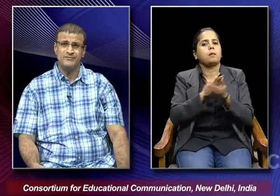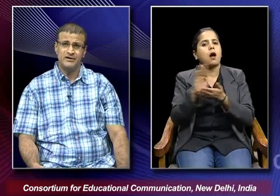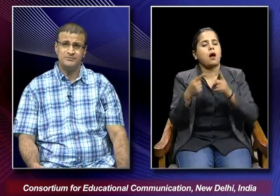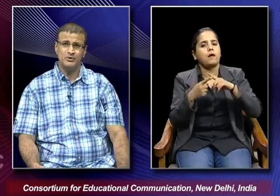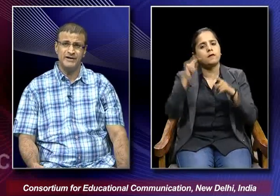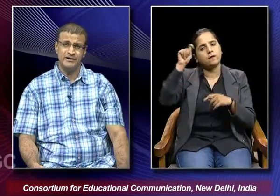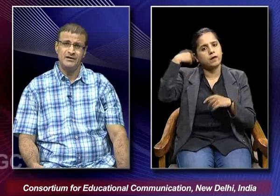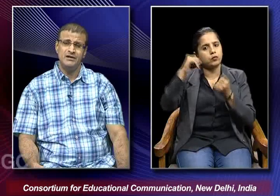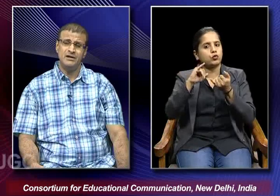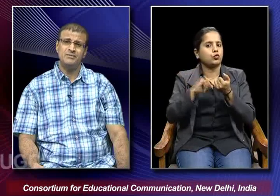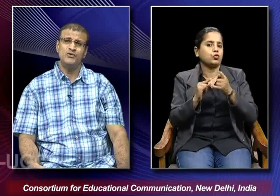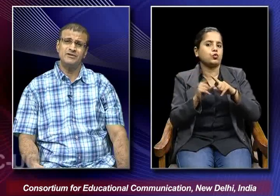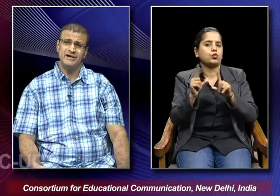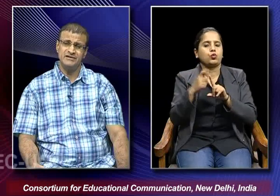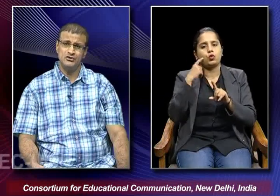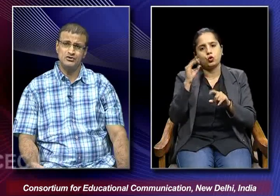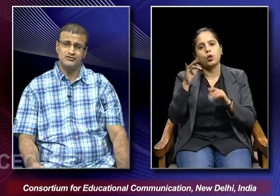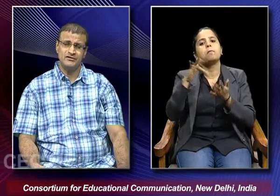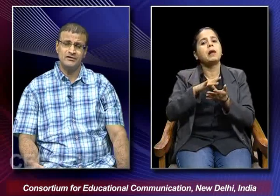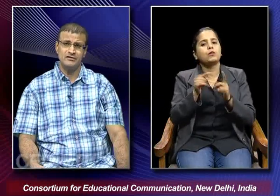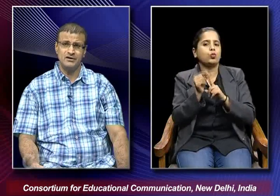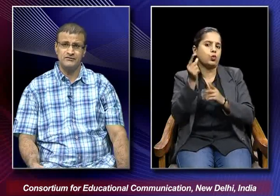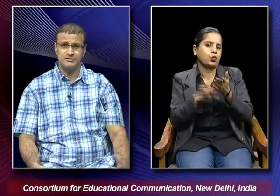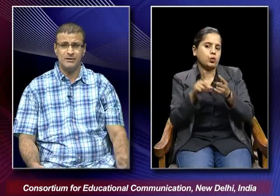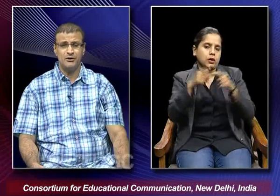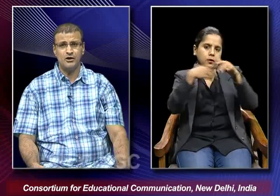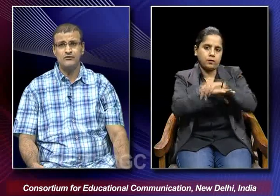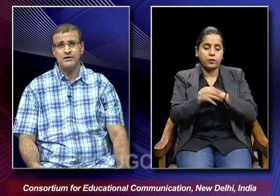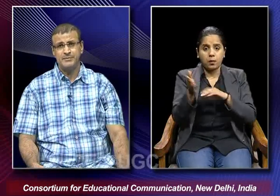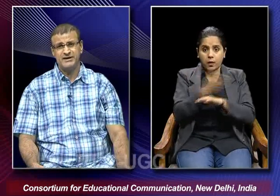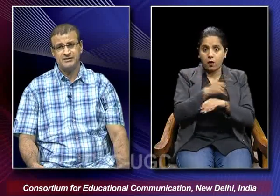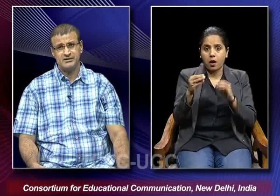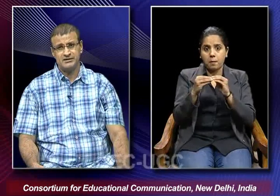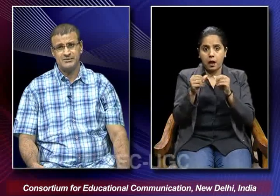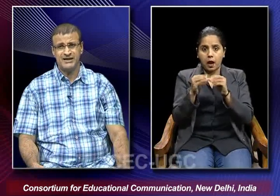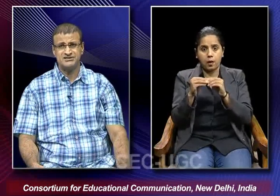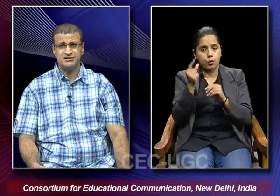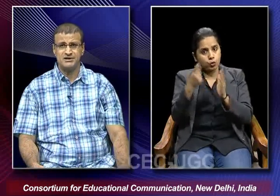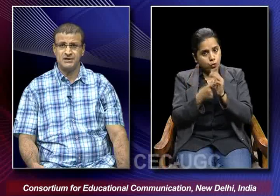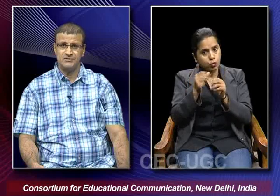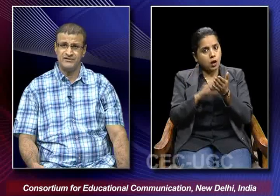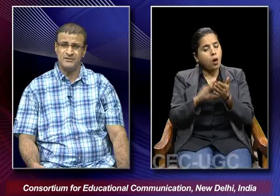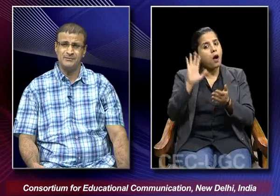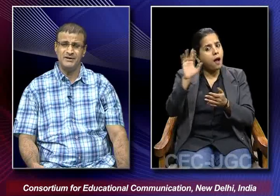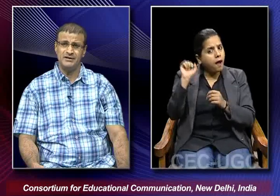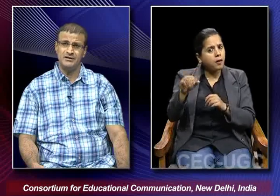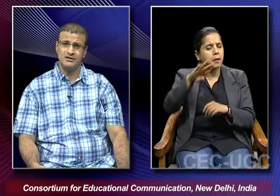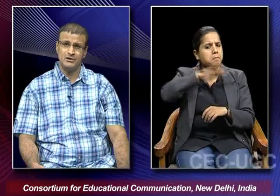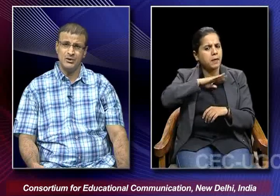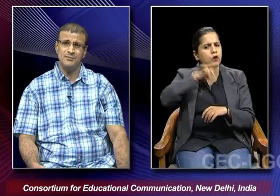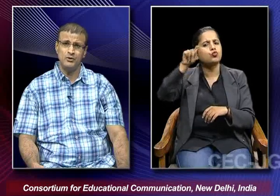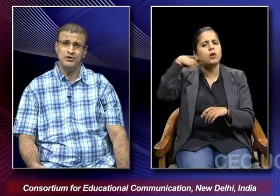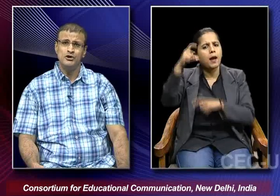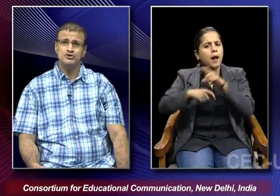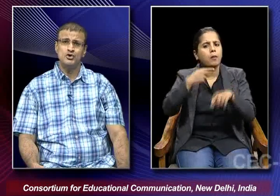in Pune. Before that he was working with Babu Rao Pinter in Maharashtra Film Company in